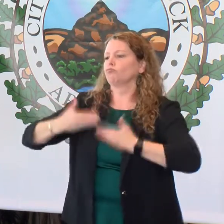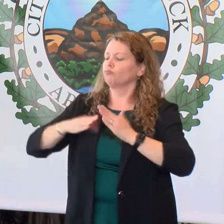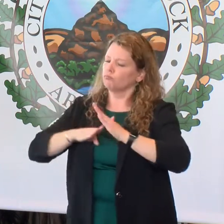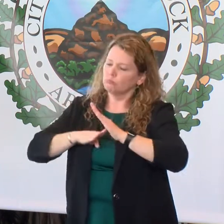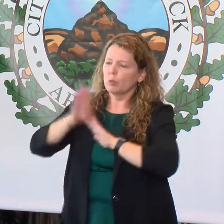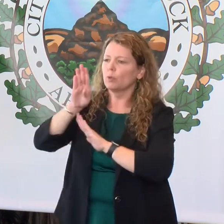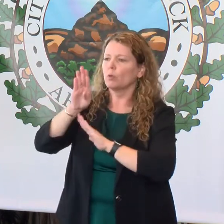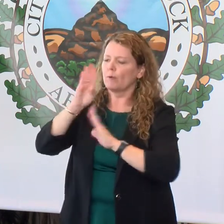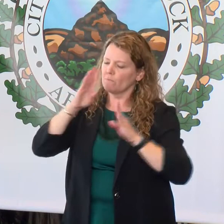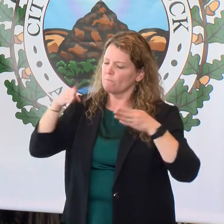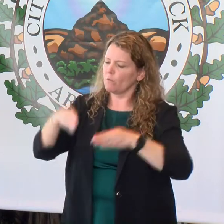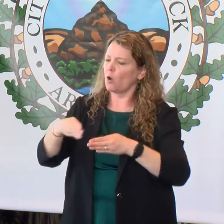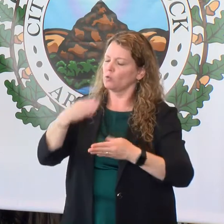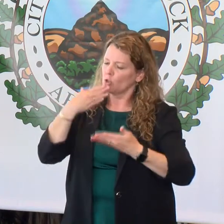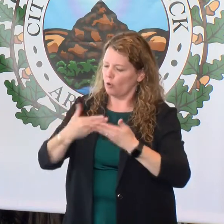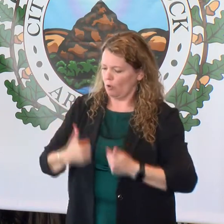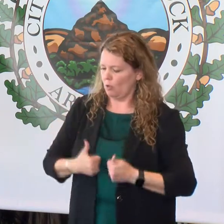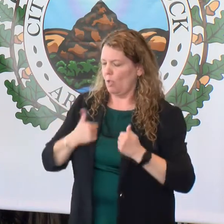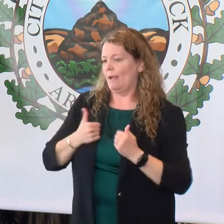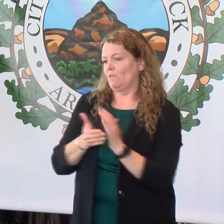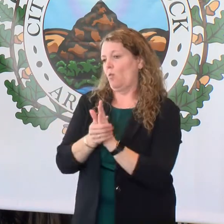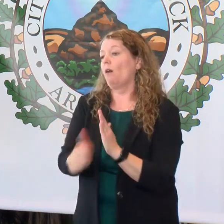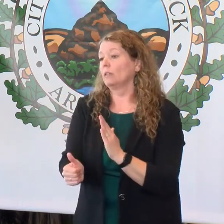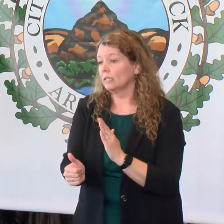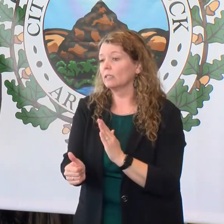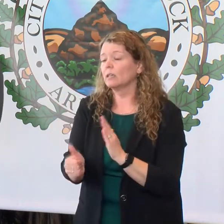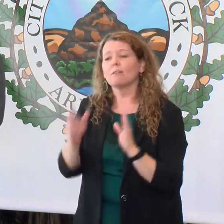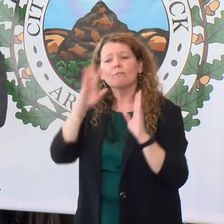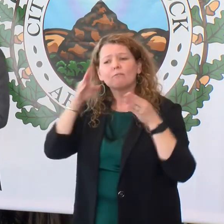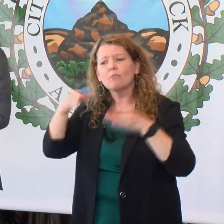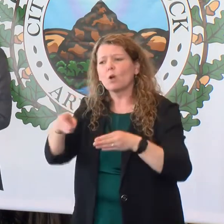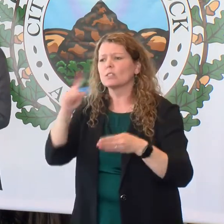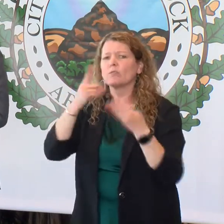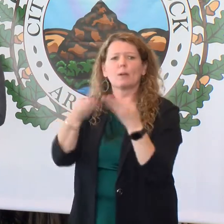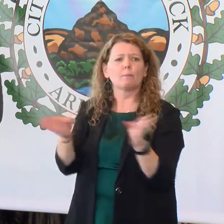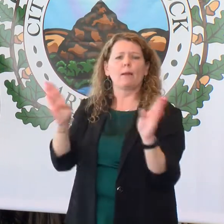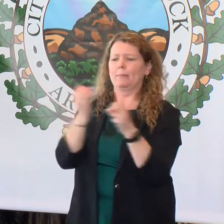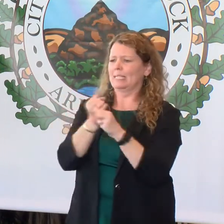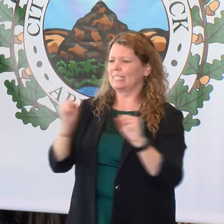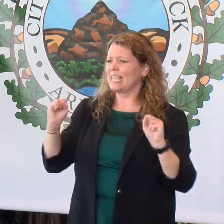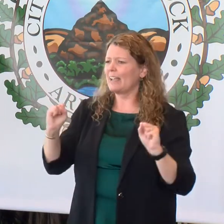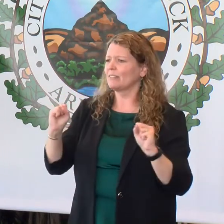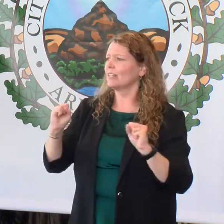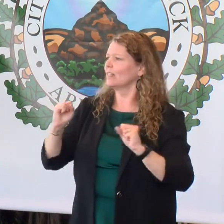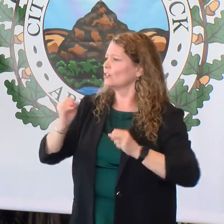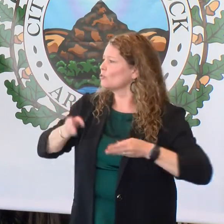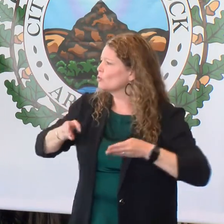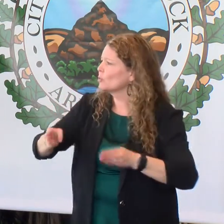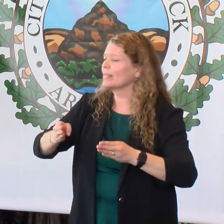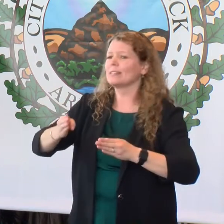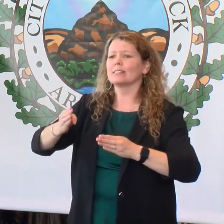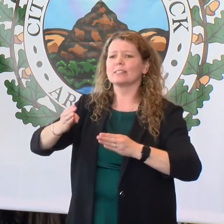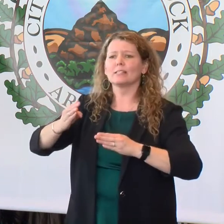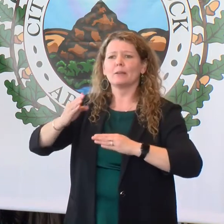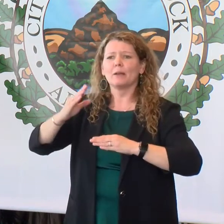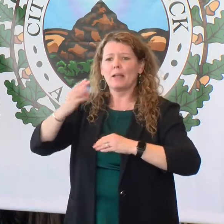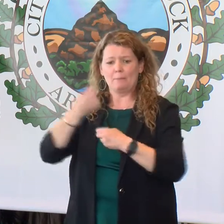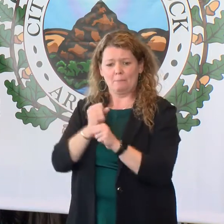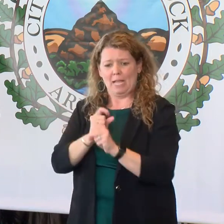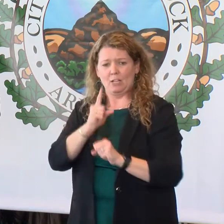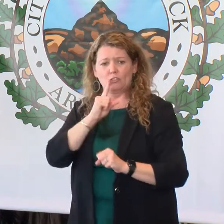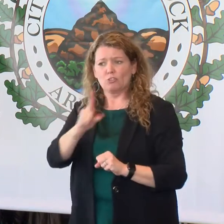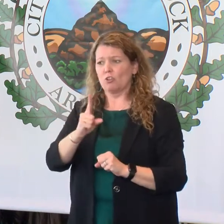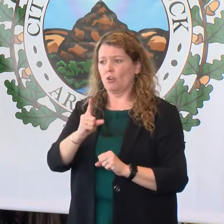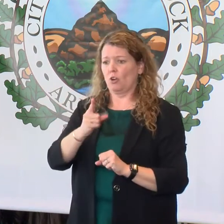by focusing on quality of life and place, by focusing on public safety and infrastructure, by ensuring that we garner more residents